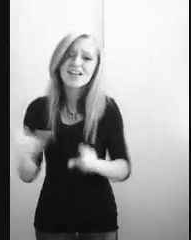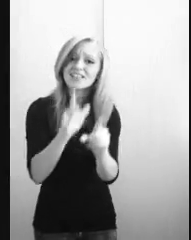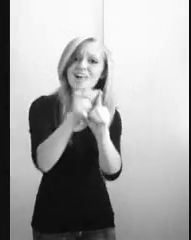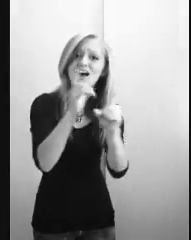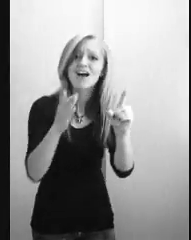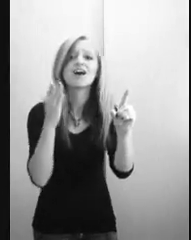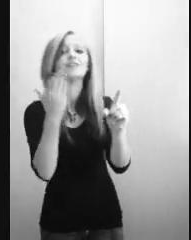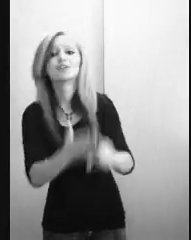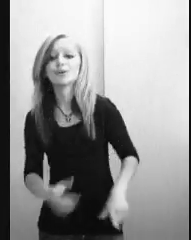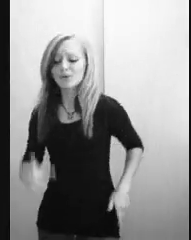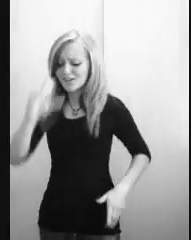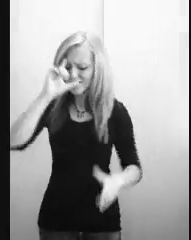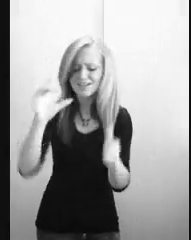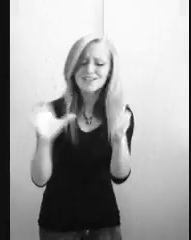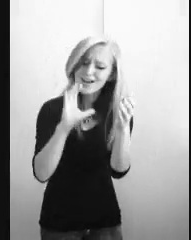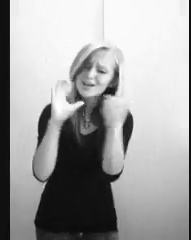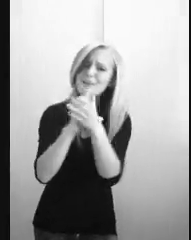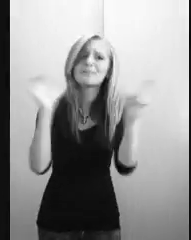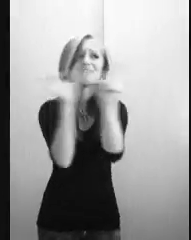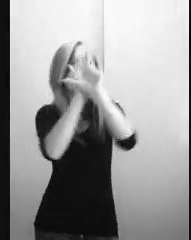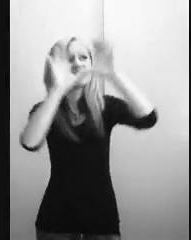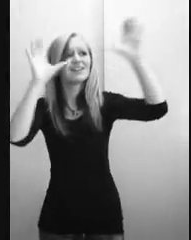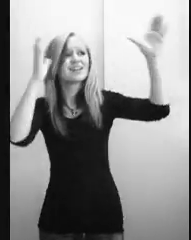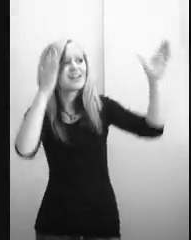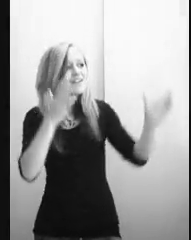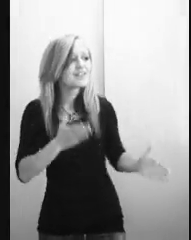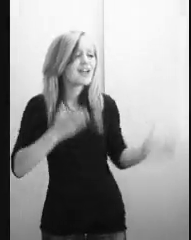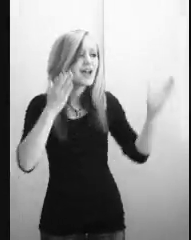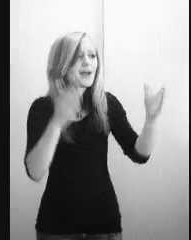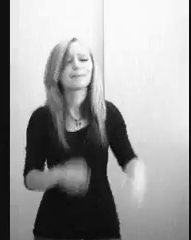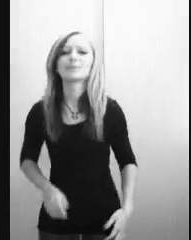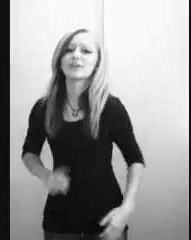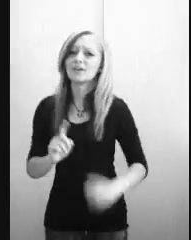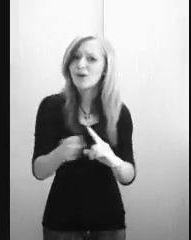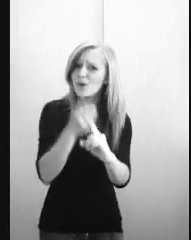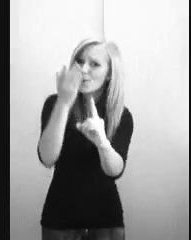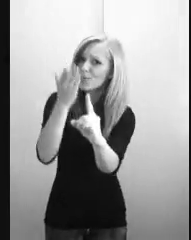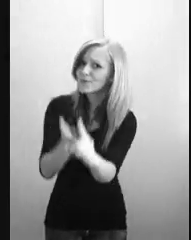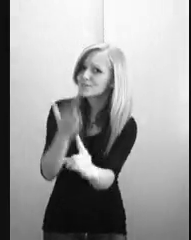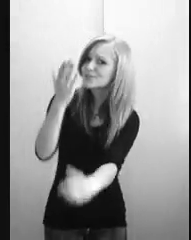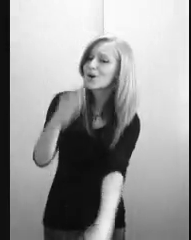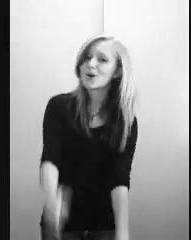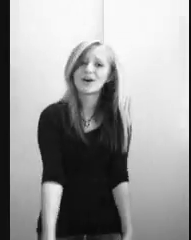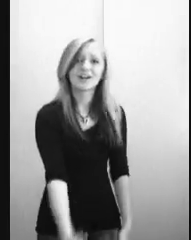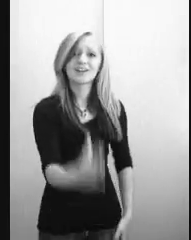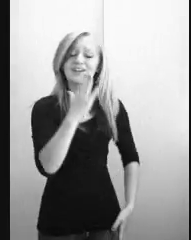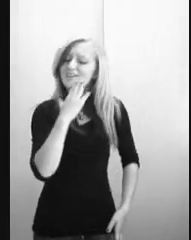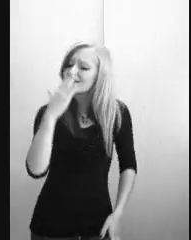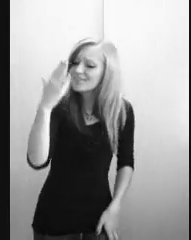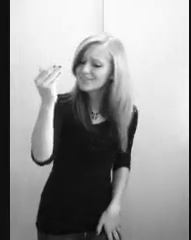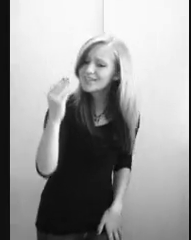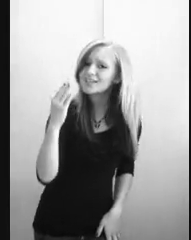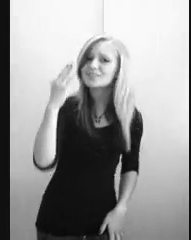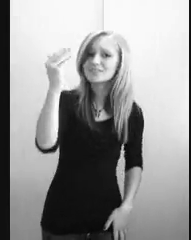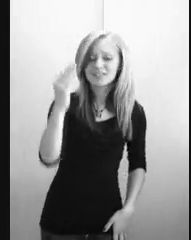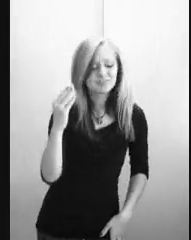they love you, you're gonna believe it though. And when you're fifteen,